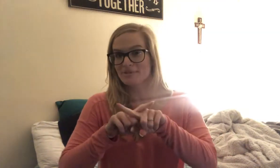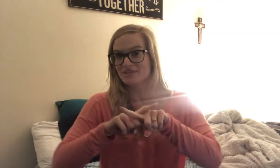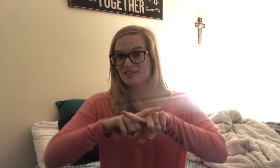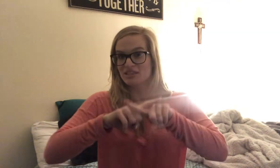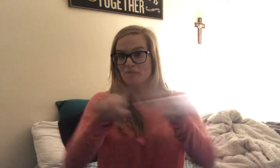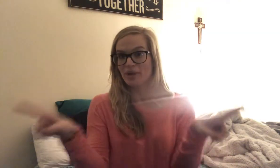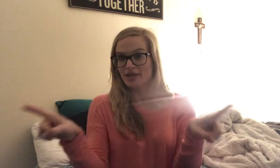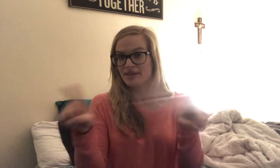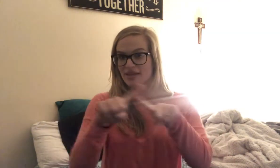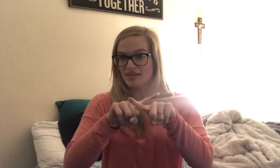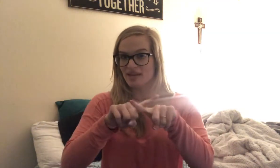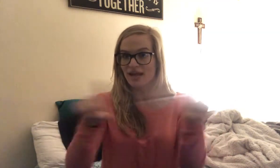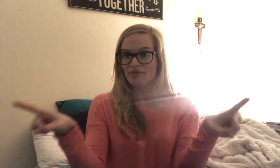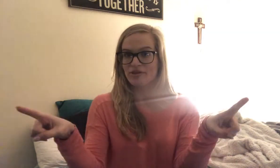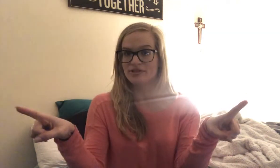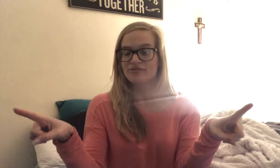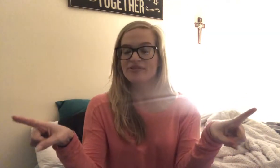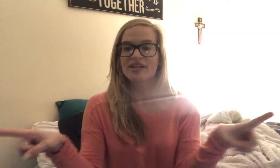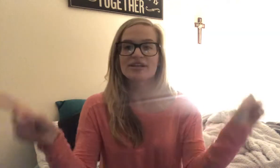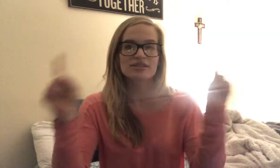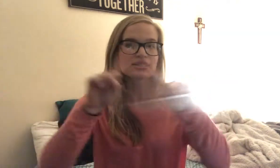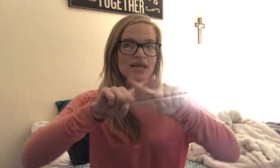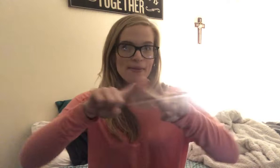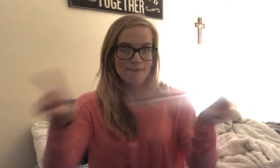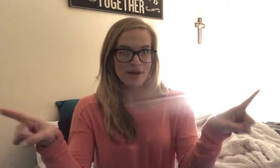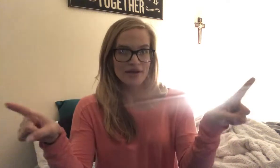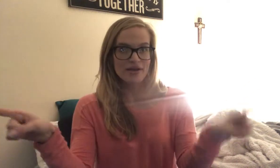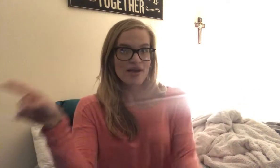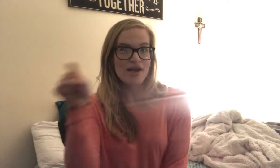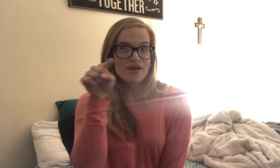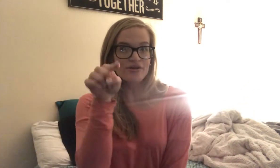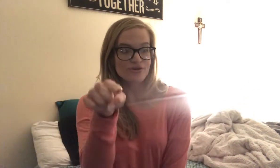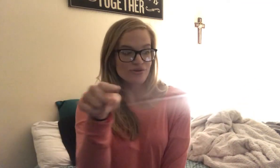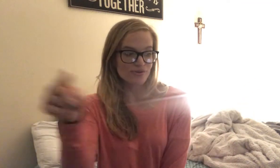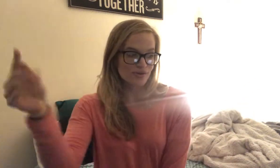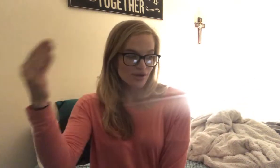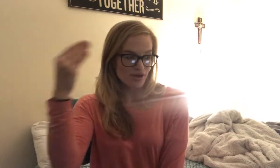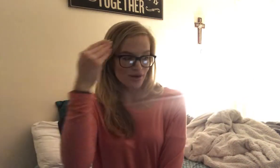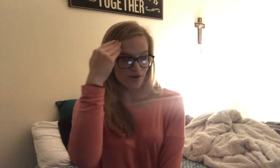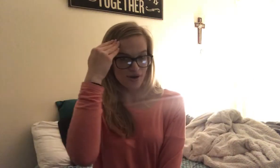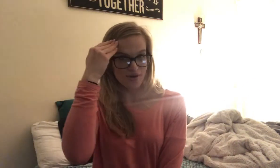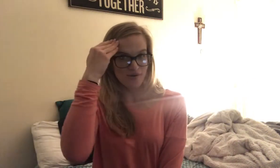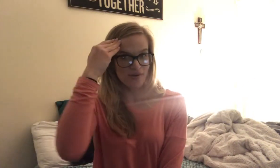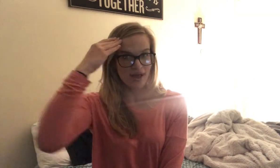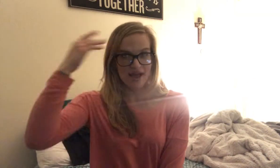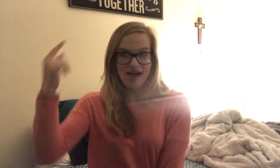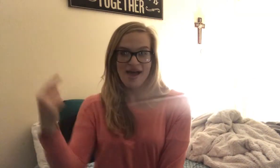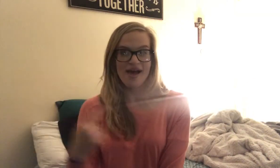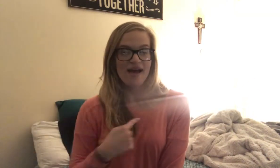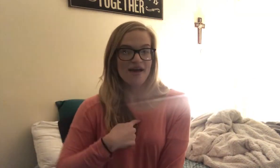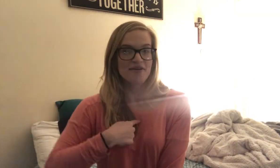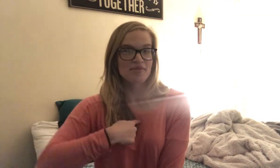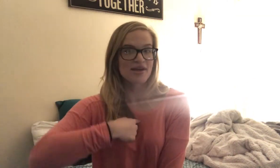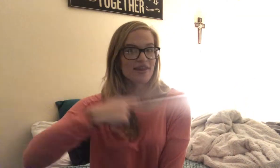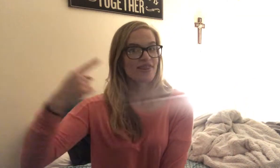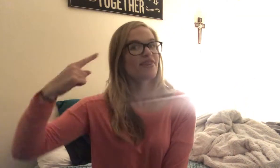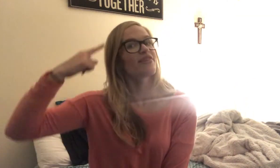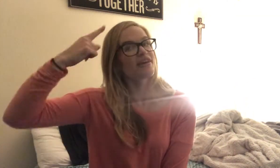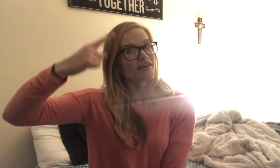So, just, but, that line with your two fingers. But, you know I'm thinking